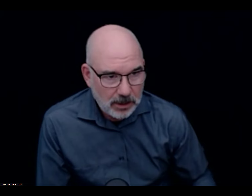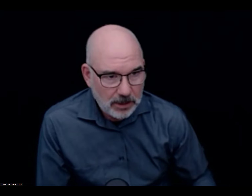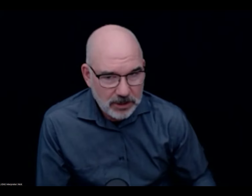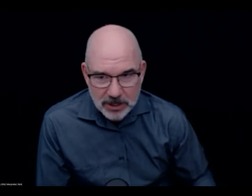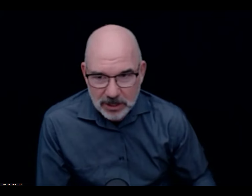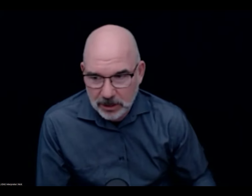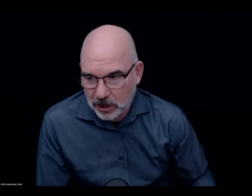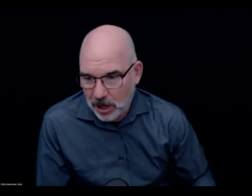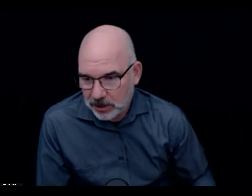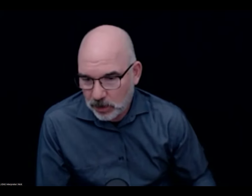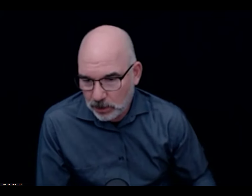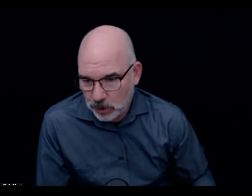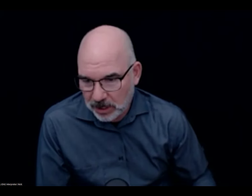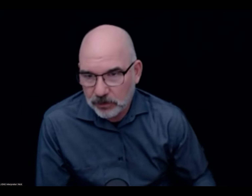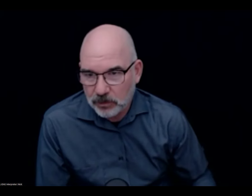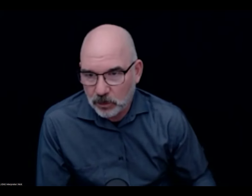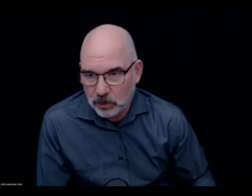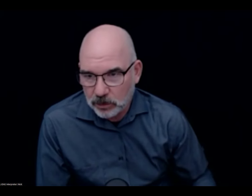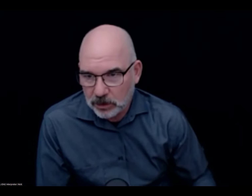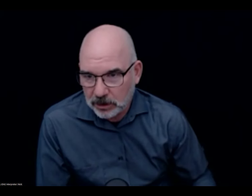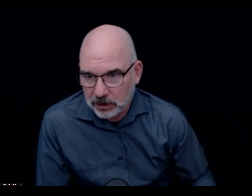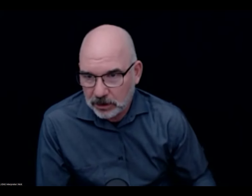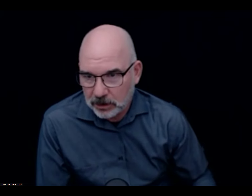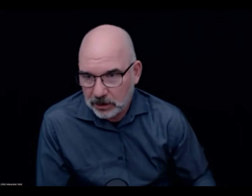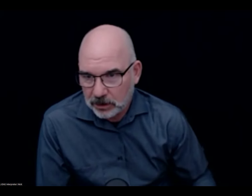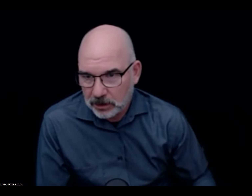i just lost what i'm looking for